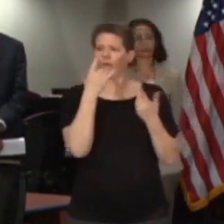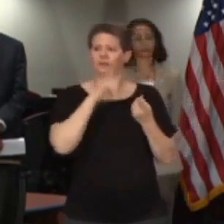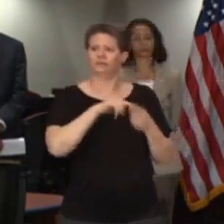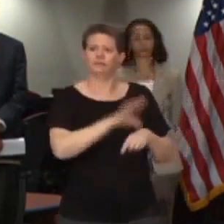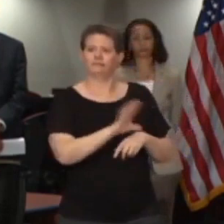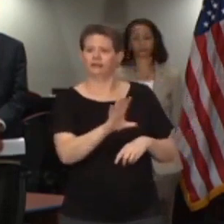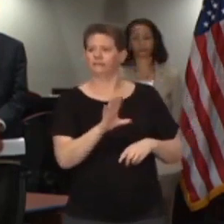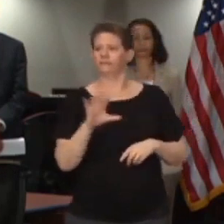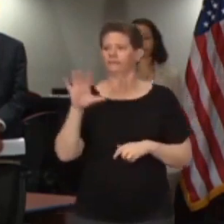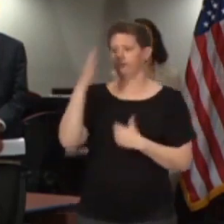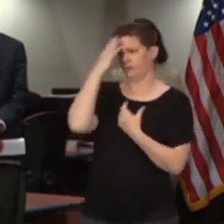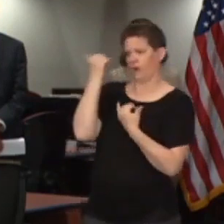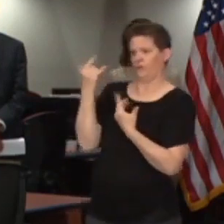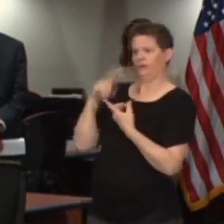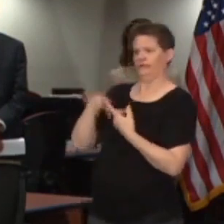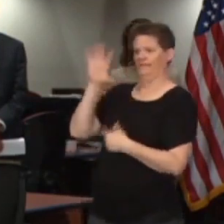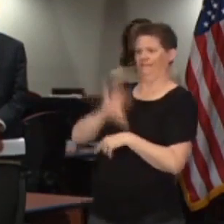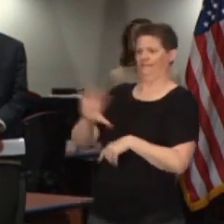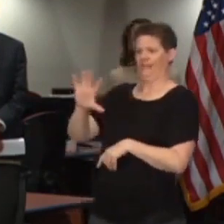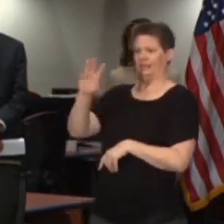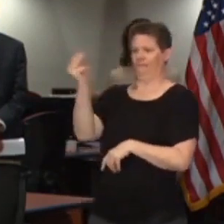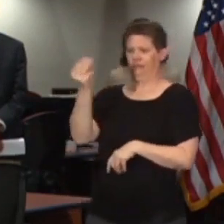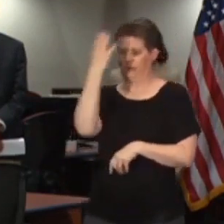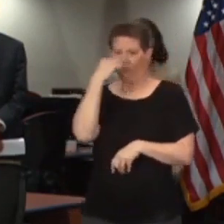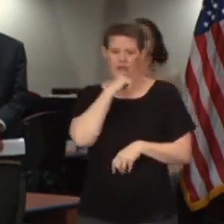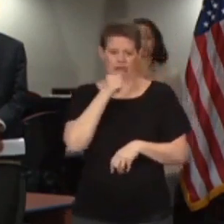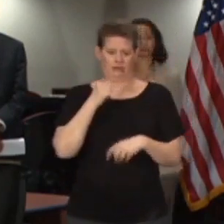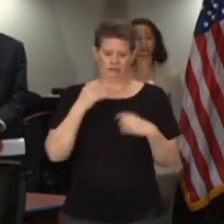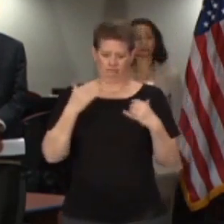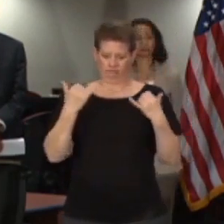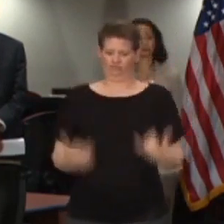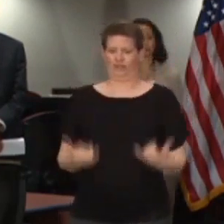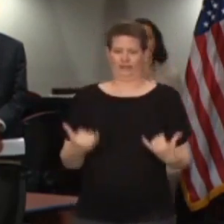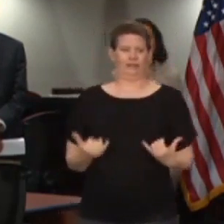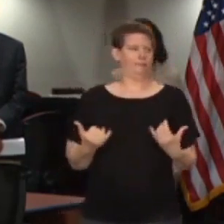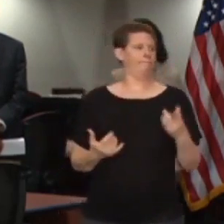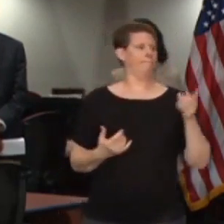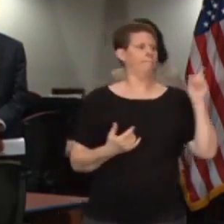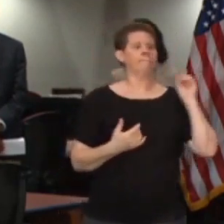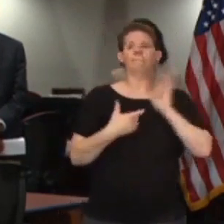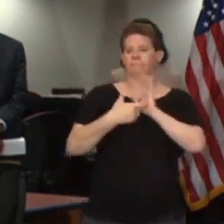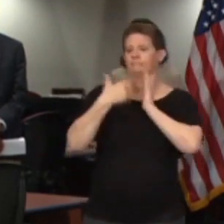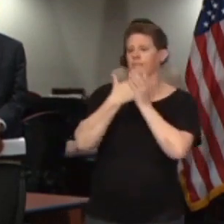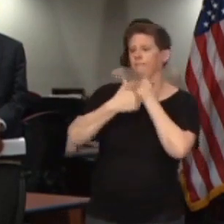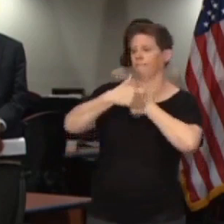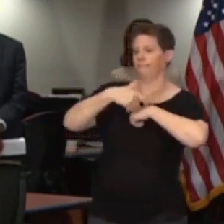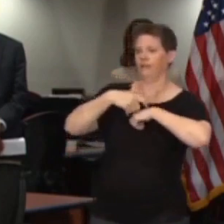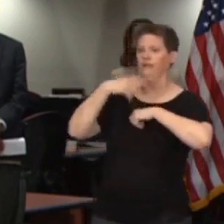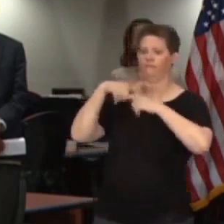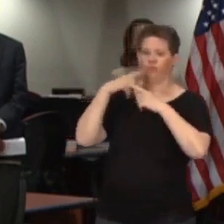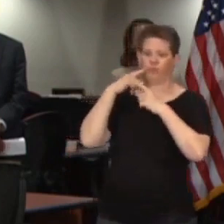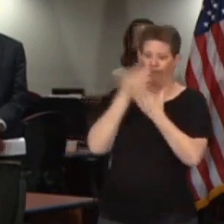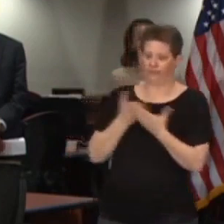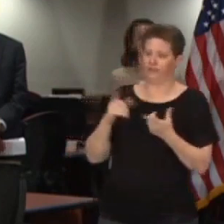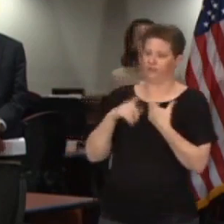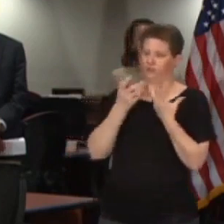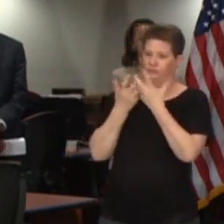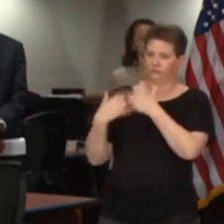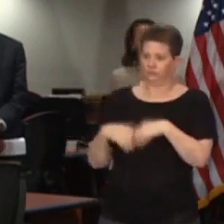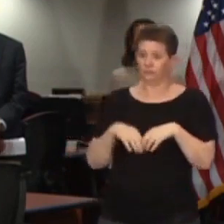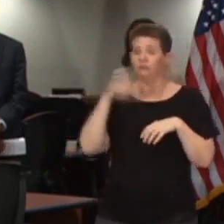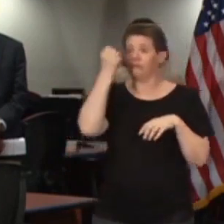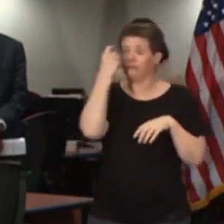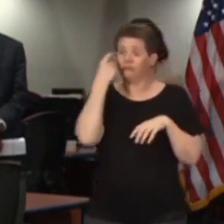Monday? Be a pardon? Why wait till five o'clock Monday? Why not do this right now? It takes some time to get things done. With the